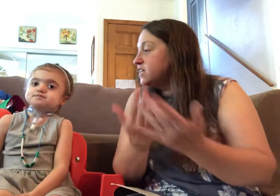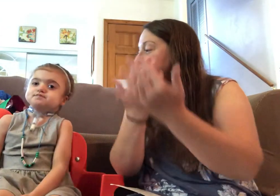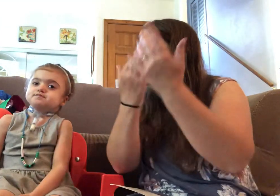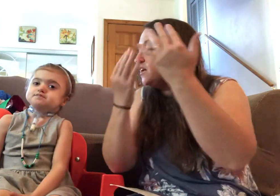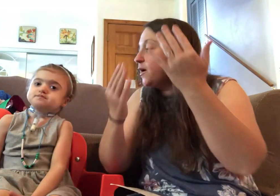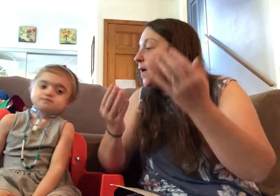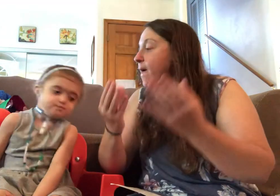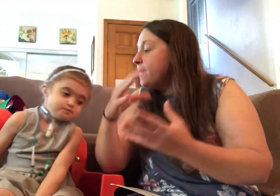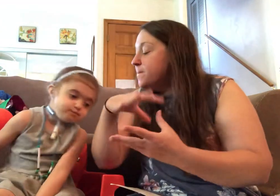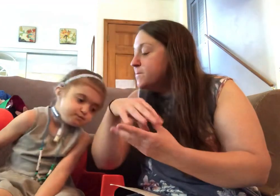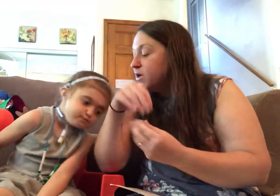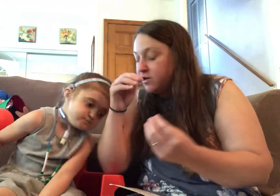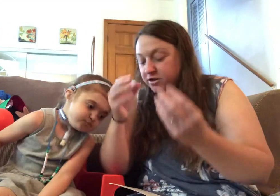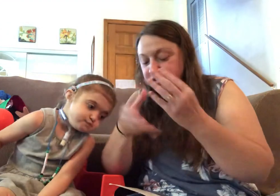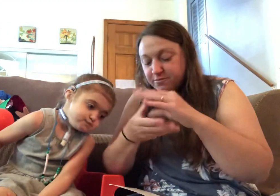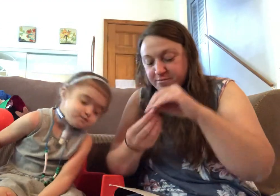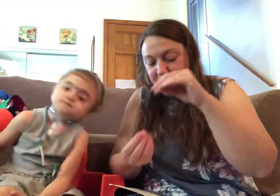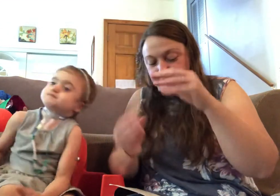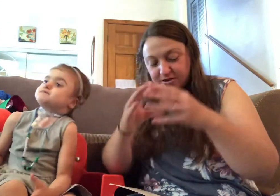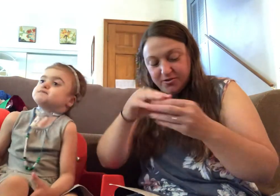marshmallows.